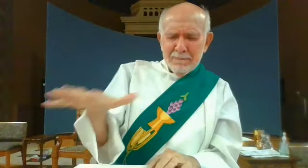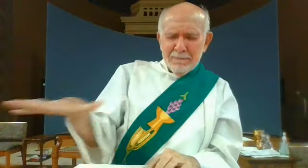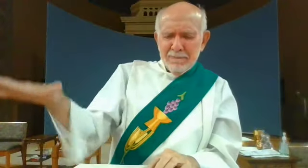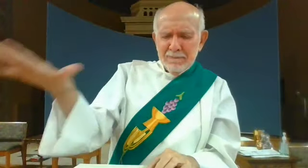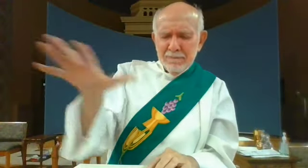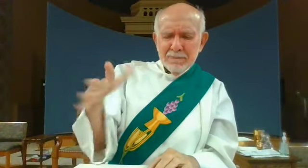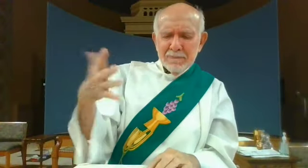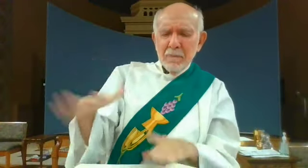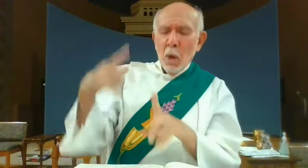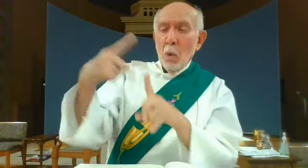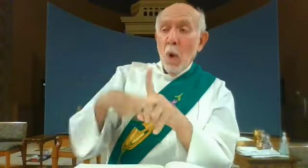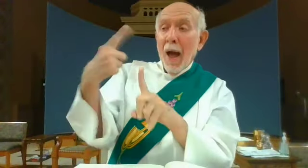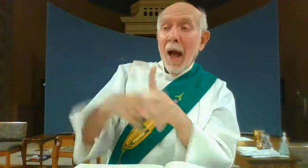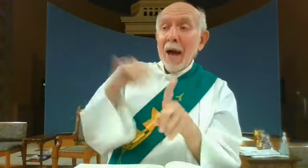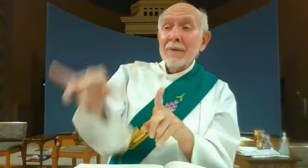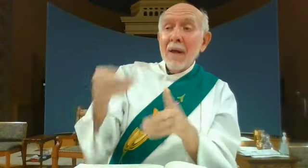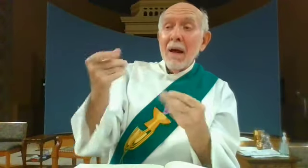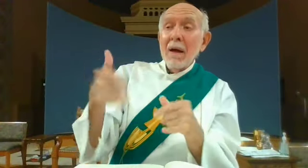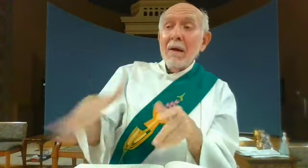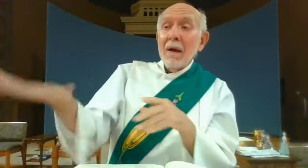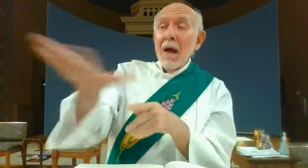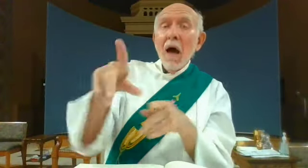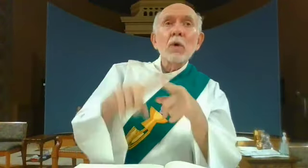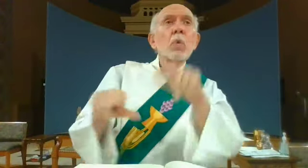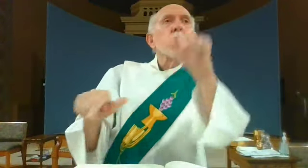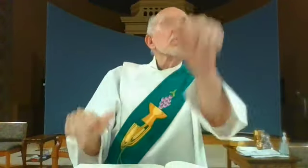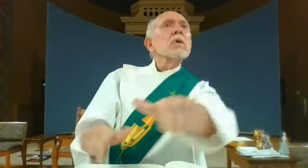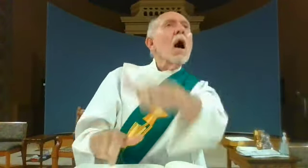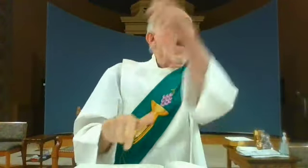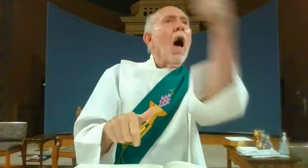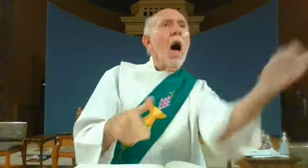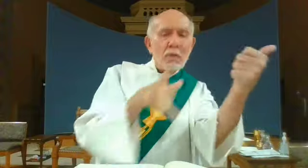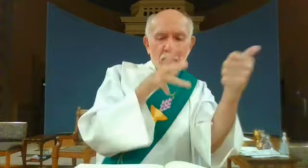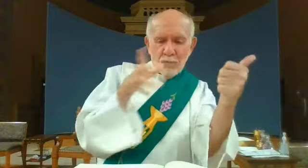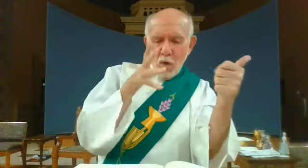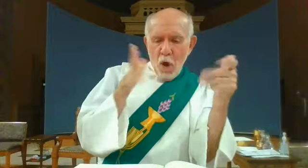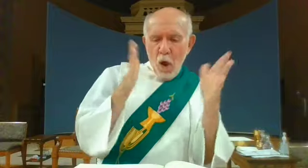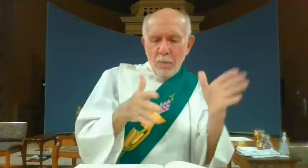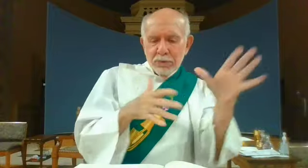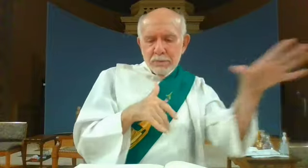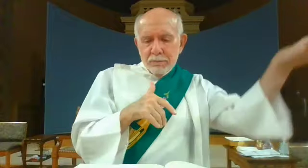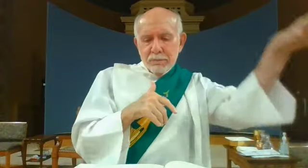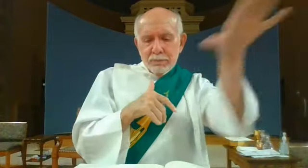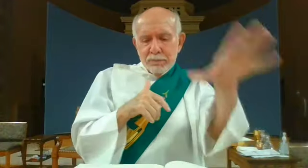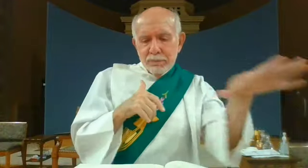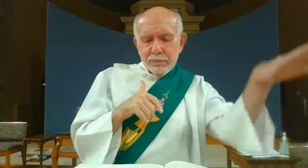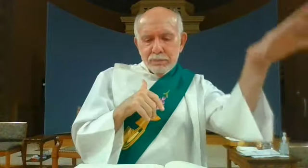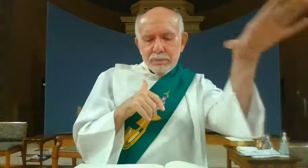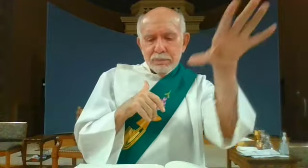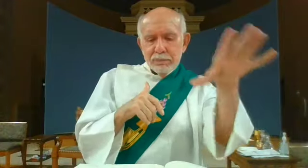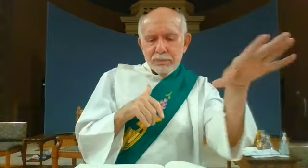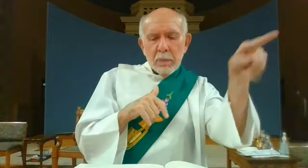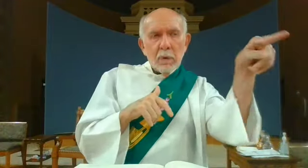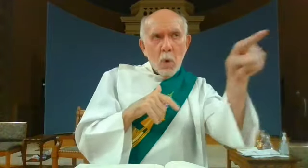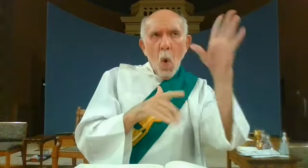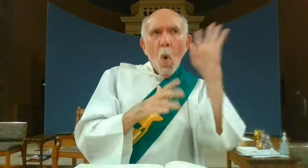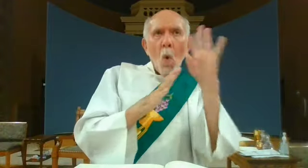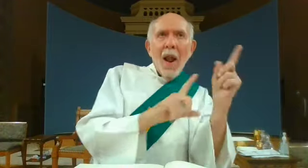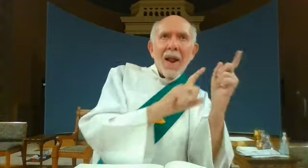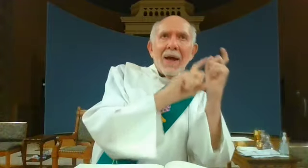and lease his vineyard to other tenants who will give him the produce at the